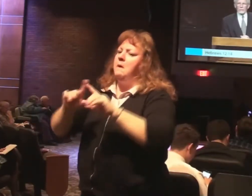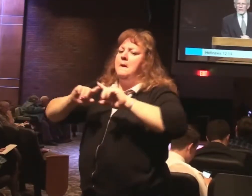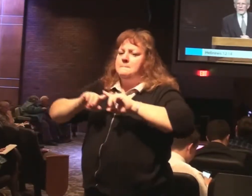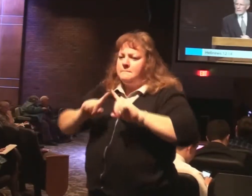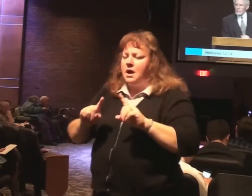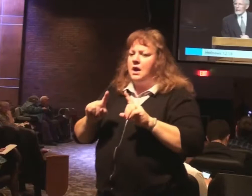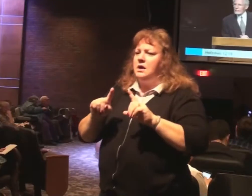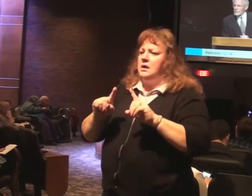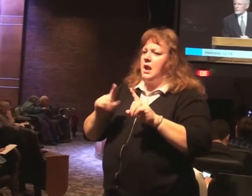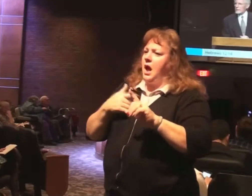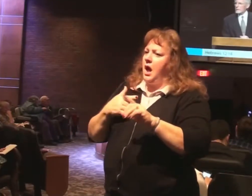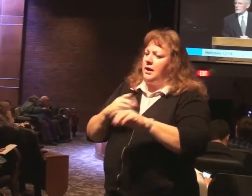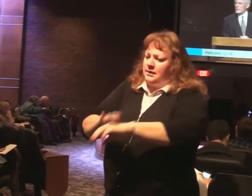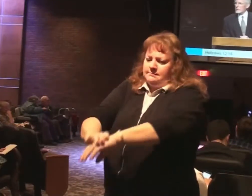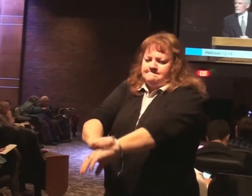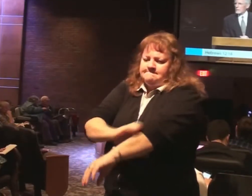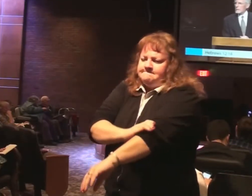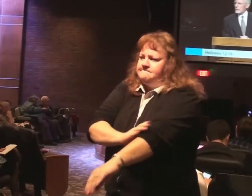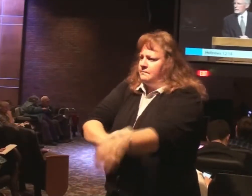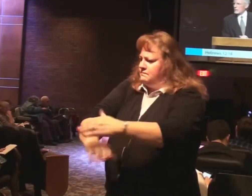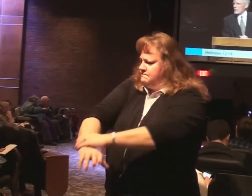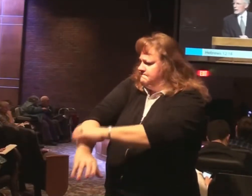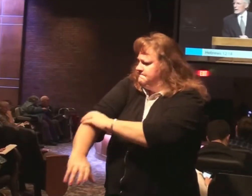We're making every effort. To have peace in the body.